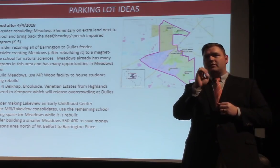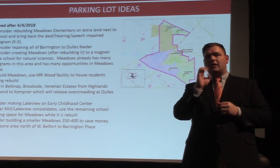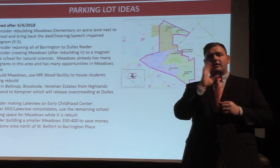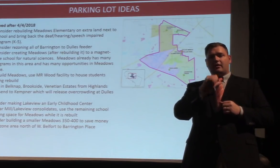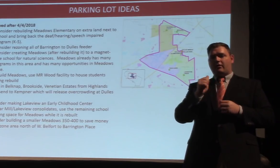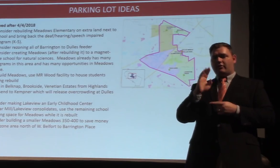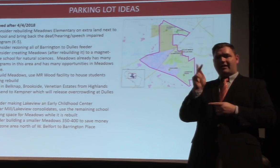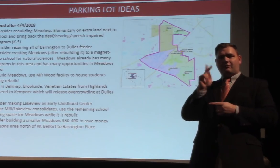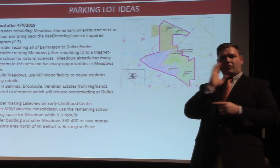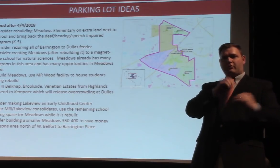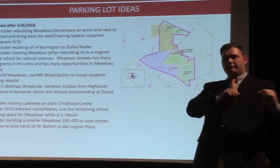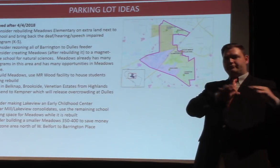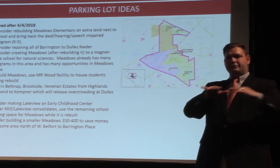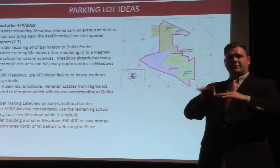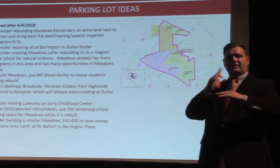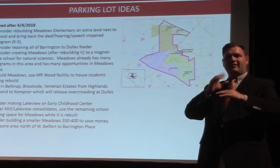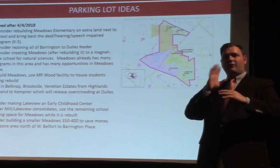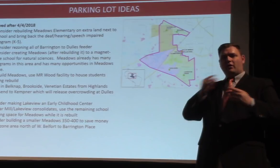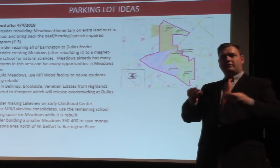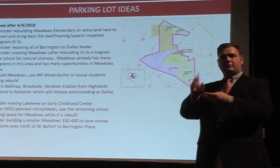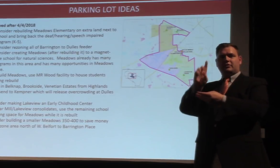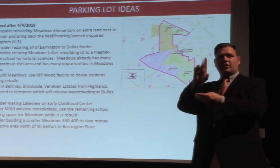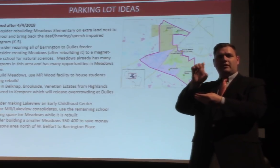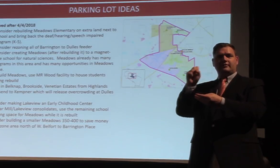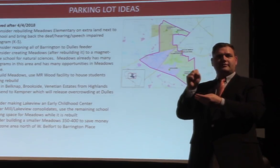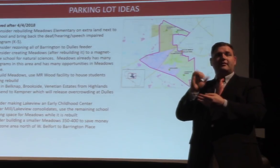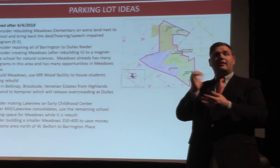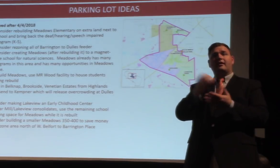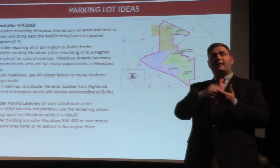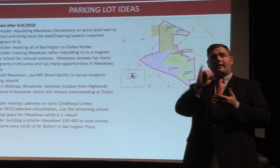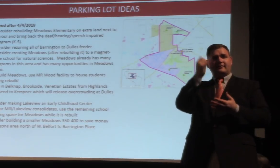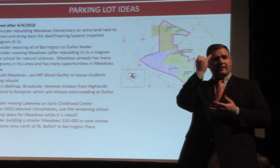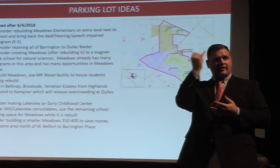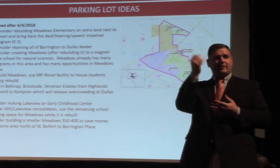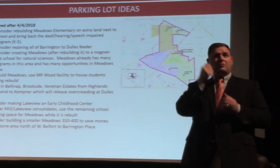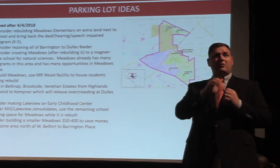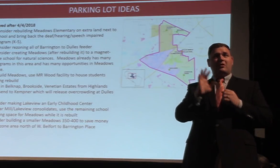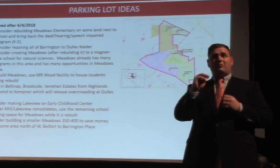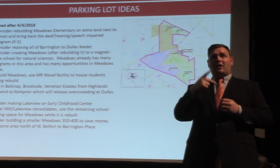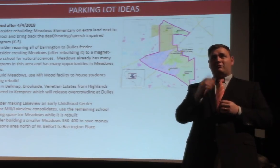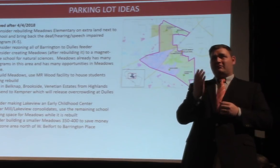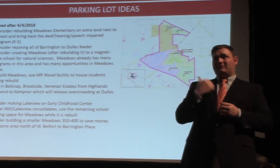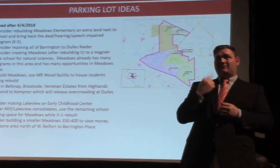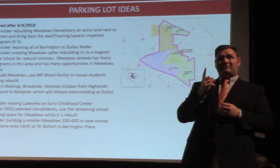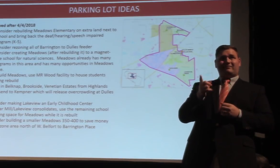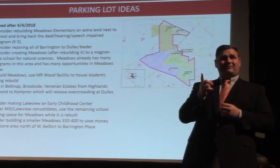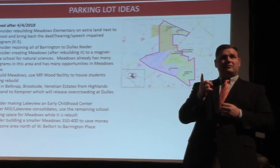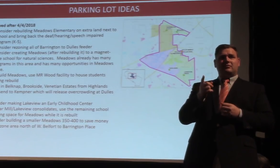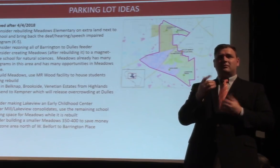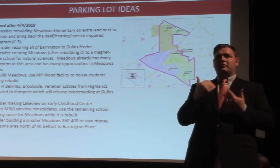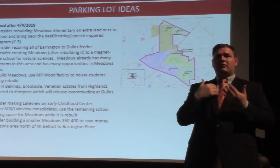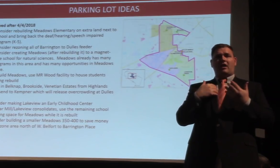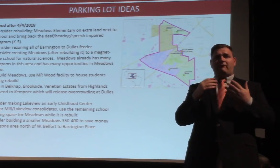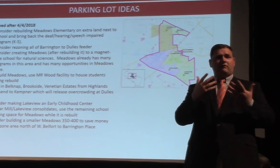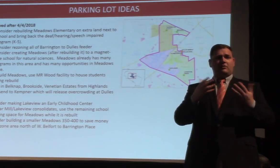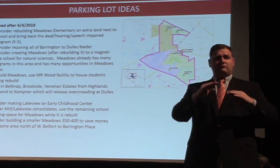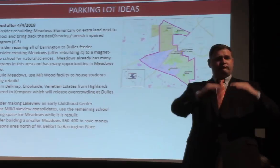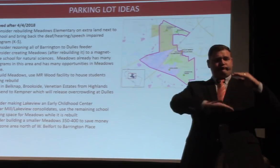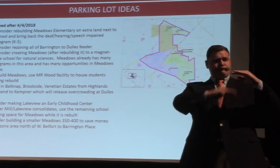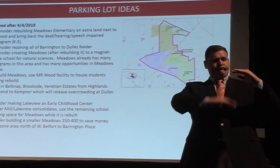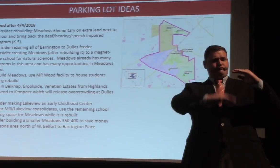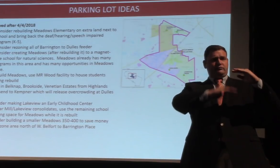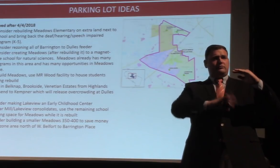overcrowding at Dulles. Again, these are ideas that we have but if you remember our map that we had back there, we don't have an over-utilization problem at Dulles.